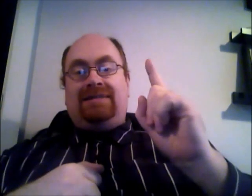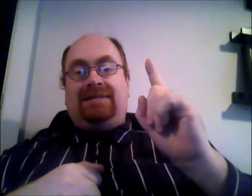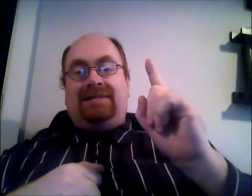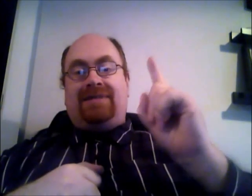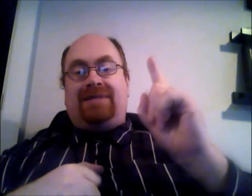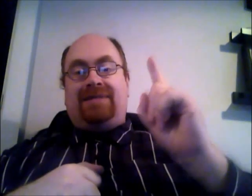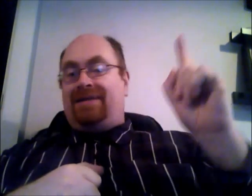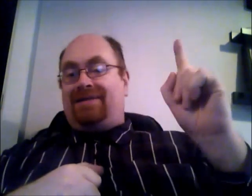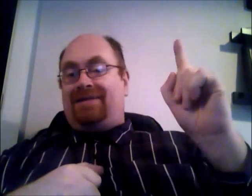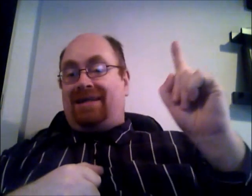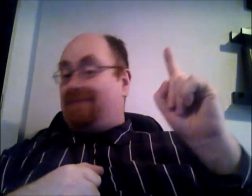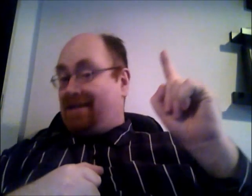it's to get the kind of getting better